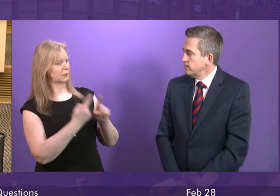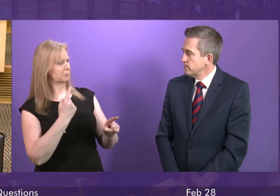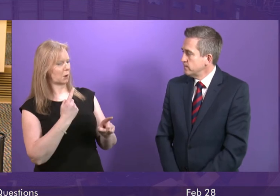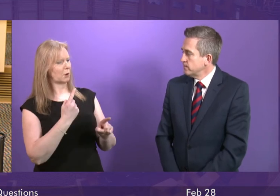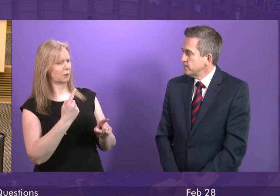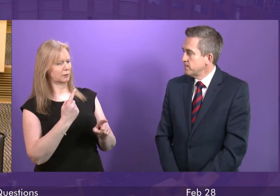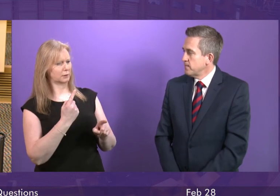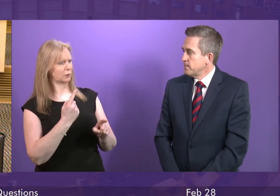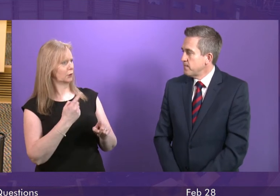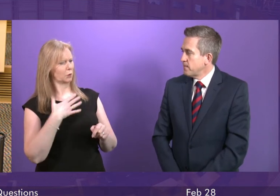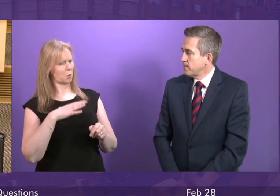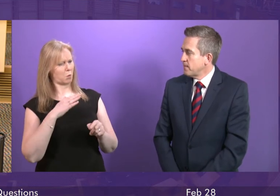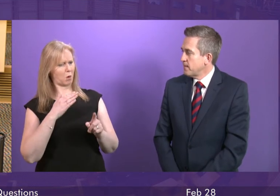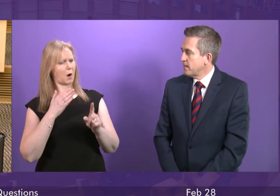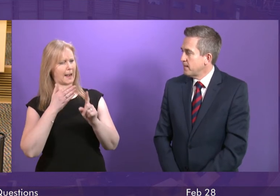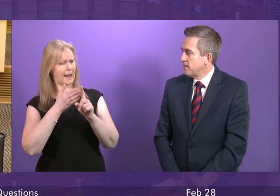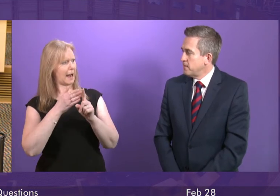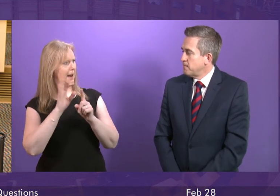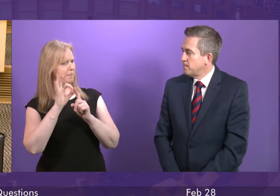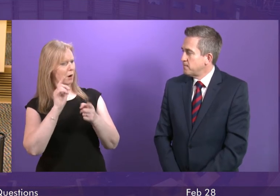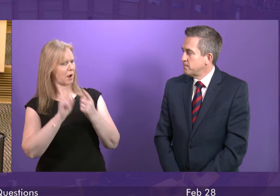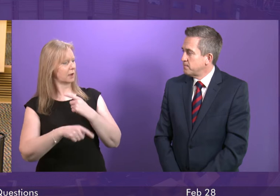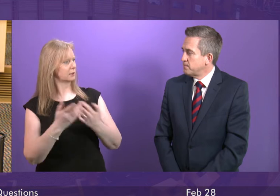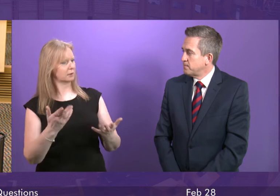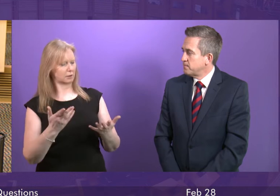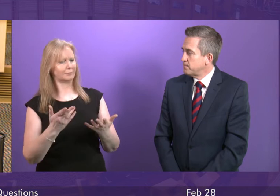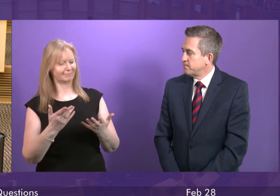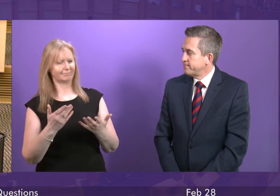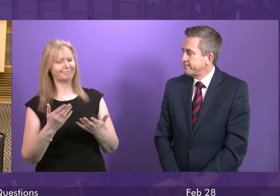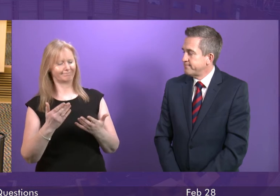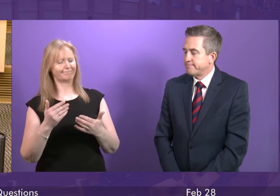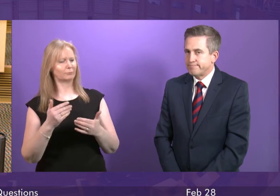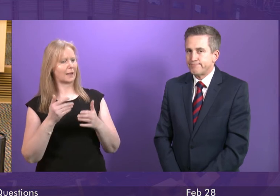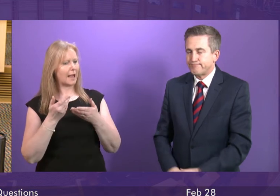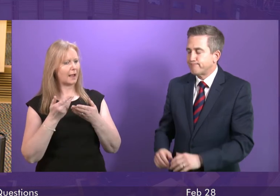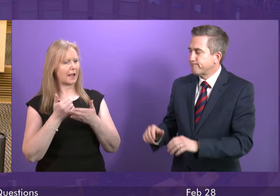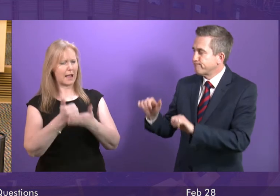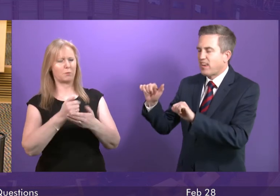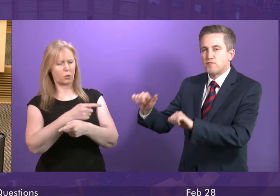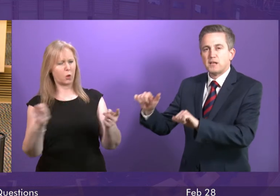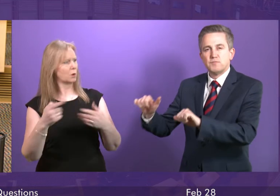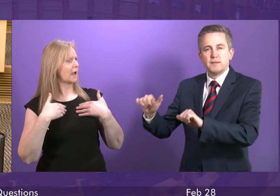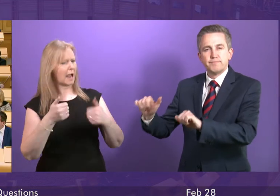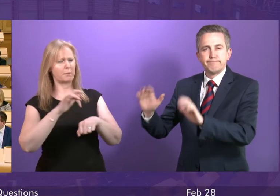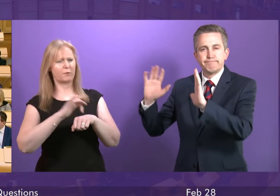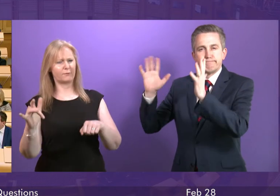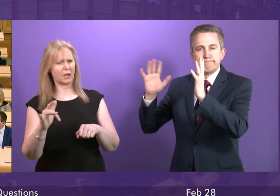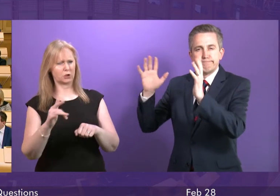addressing the point will come as no comfort to health professionals worried about Brexit the length and breadth of this country. But I